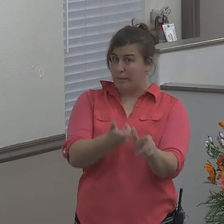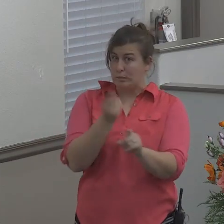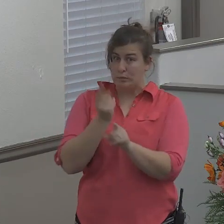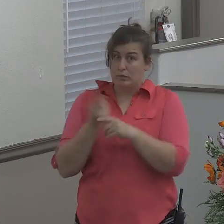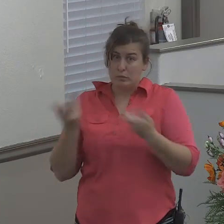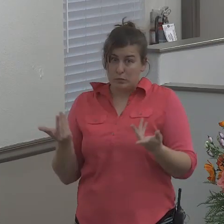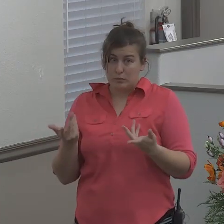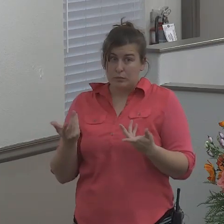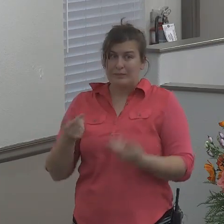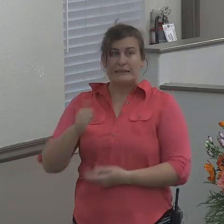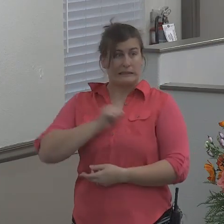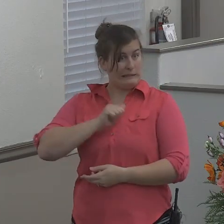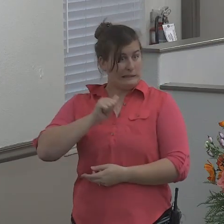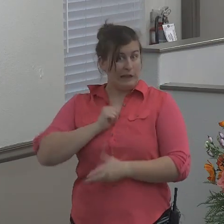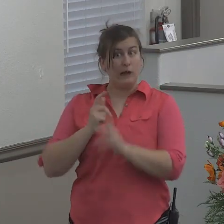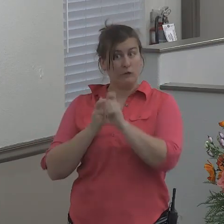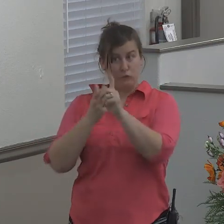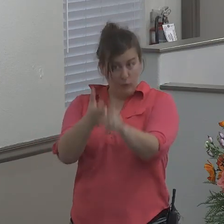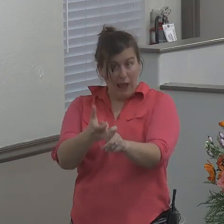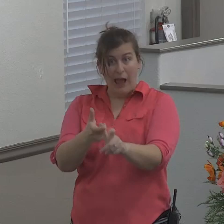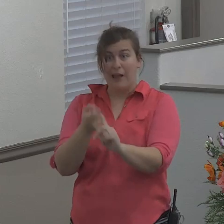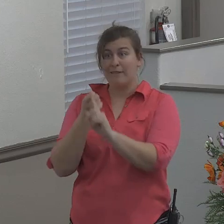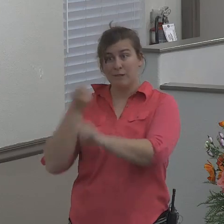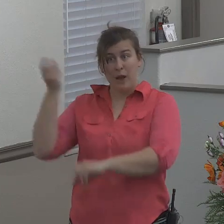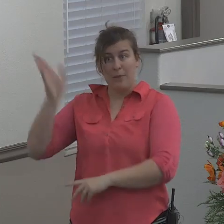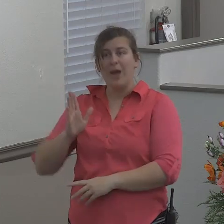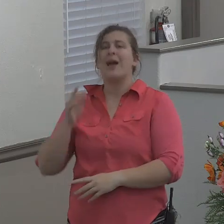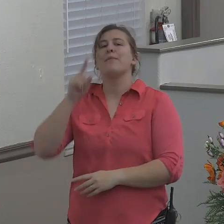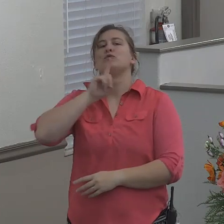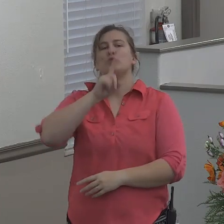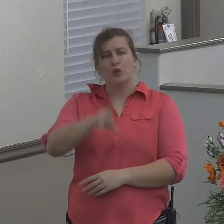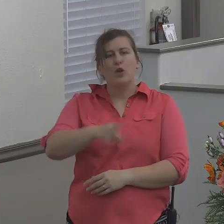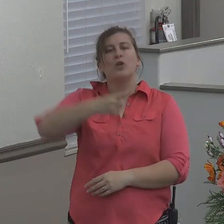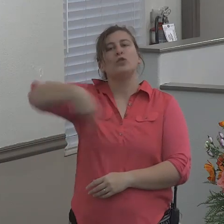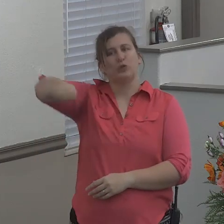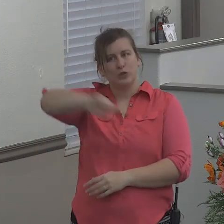I have run away. And I'm sure all of you have run away.